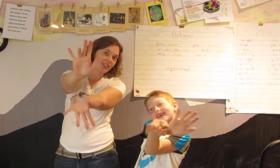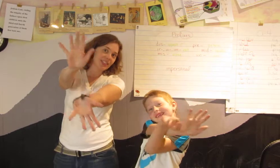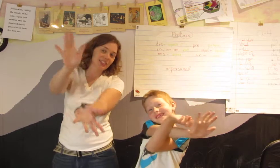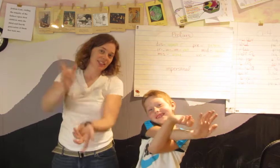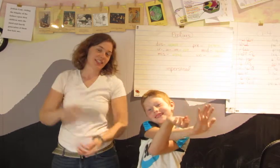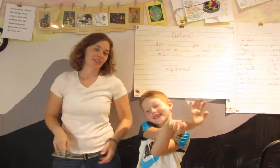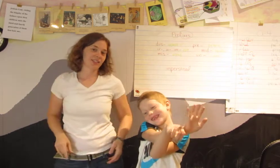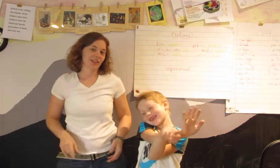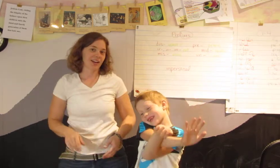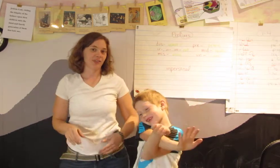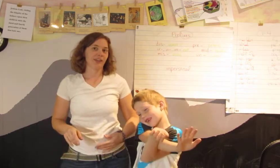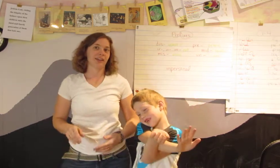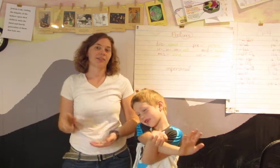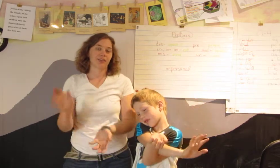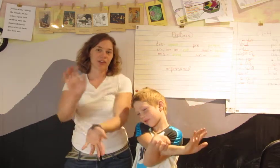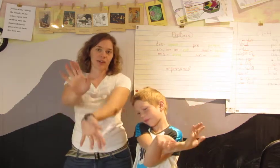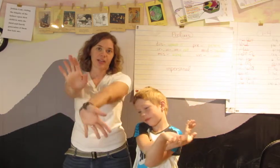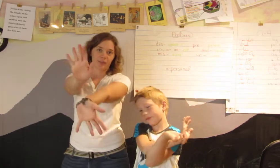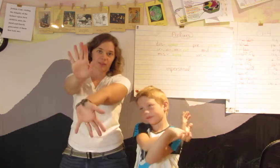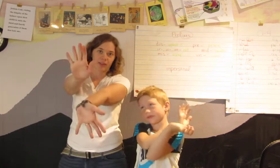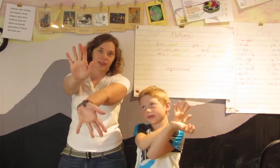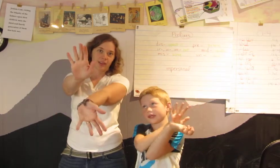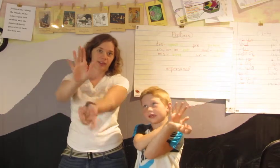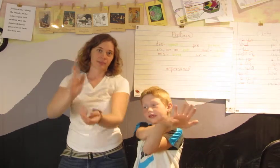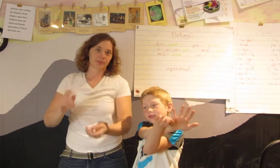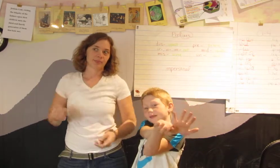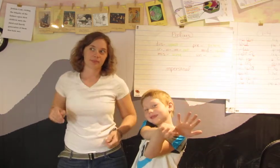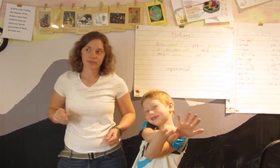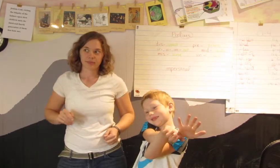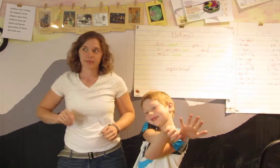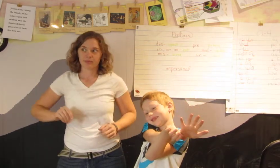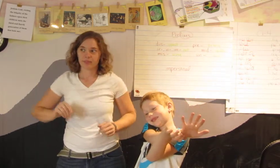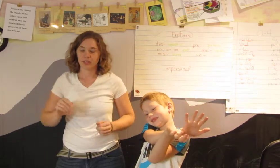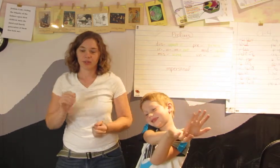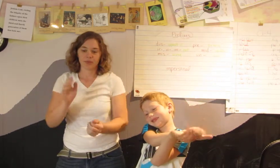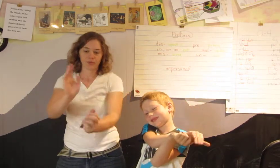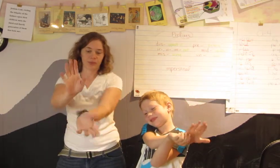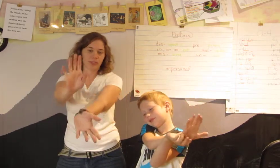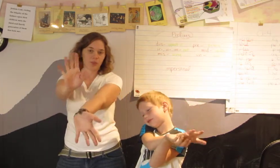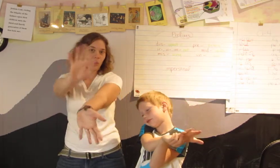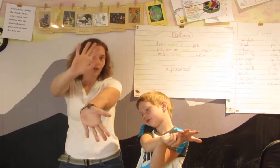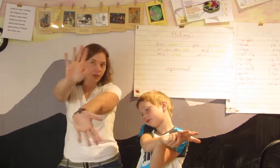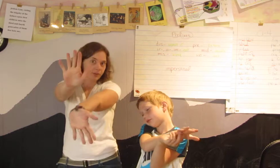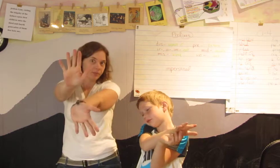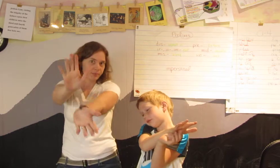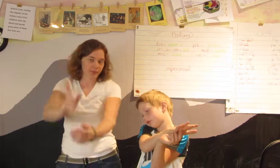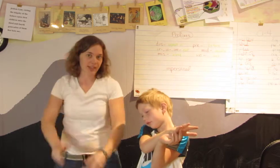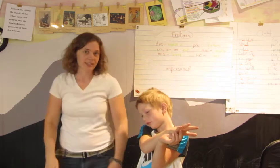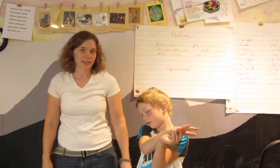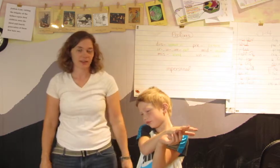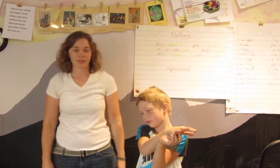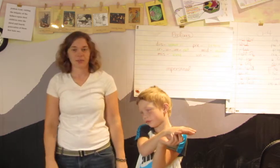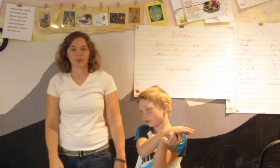this because it sounds kind of like a video game you know ninja warrior blasting off something